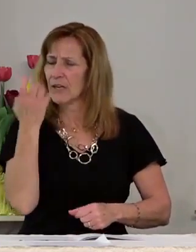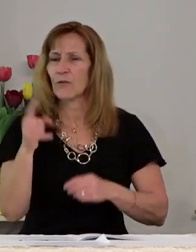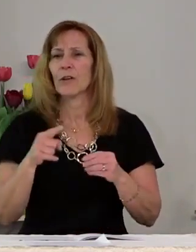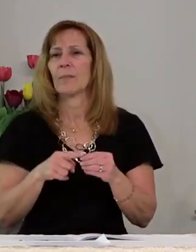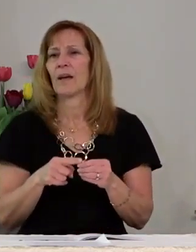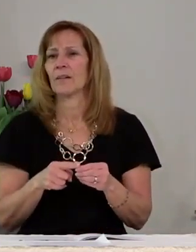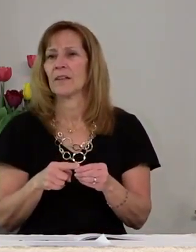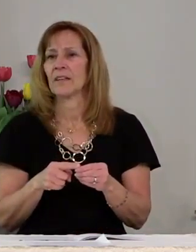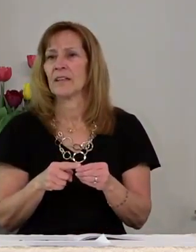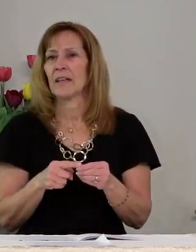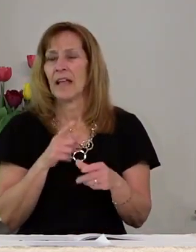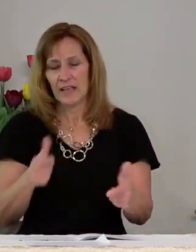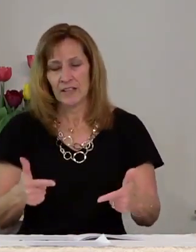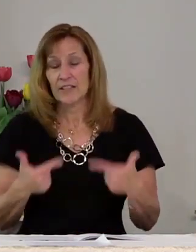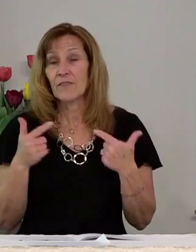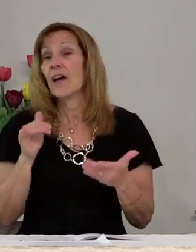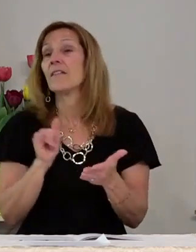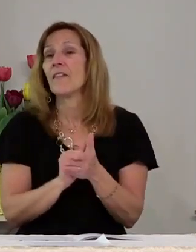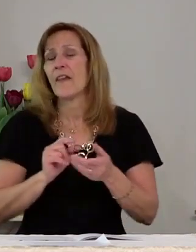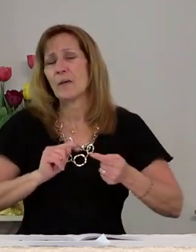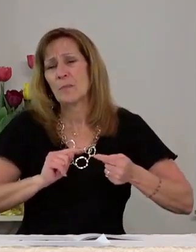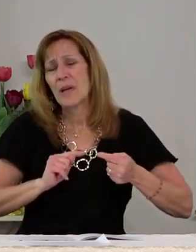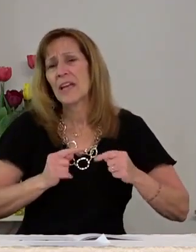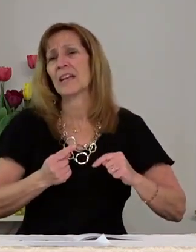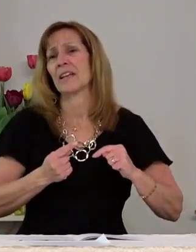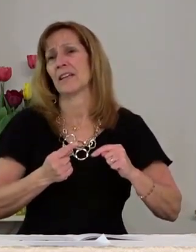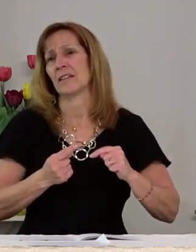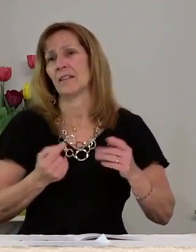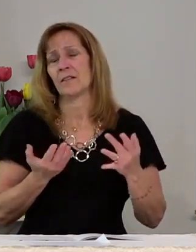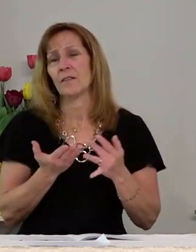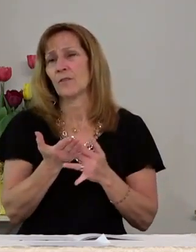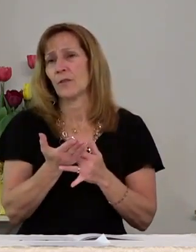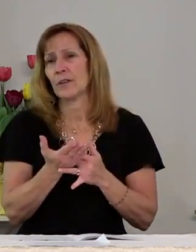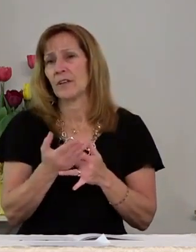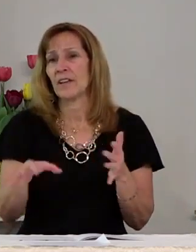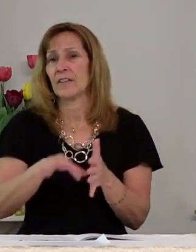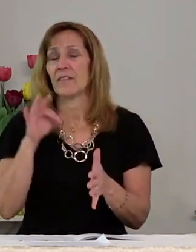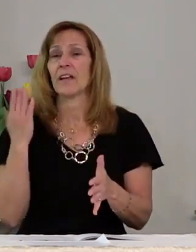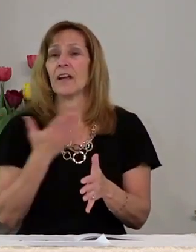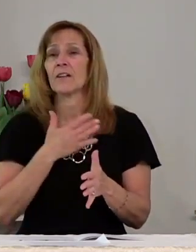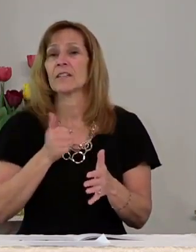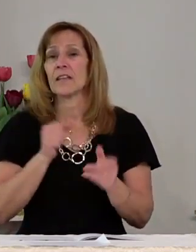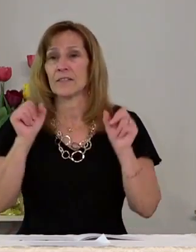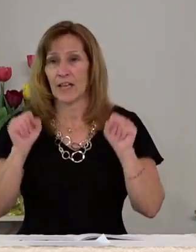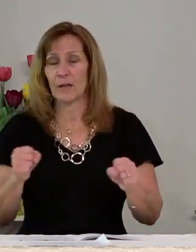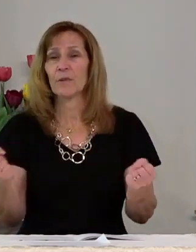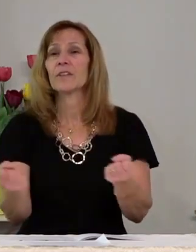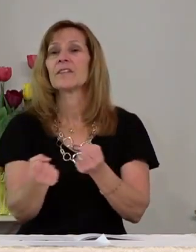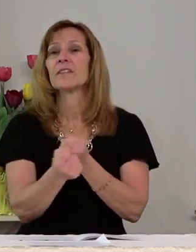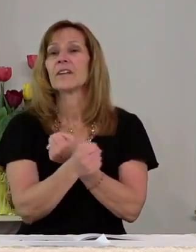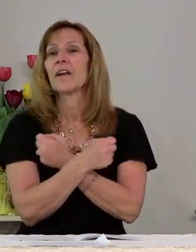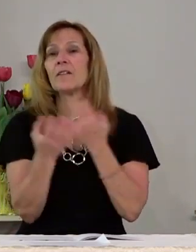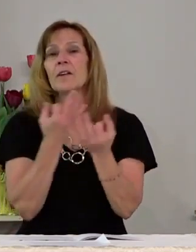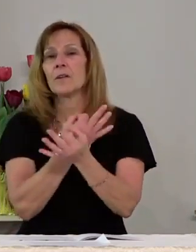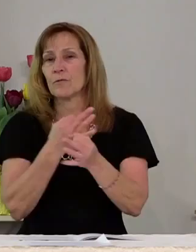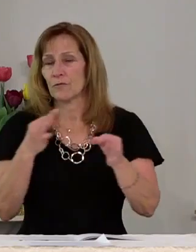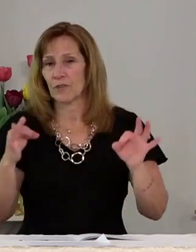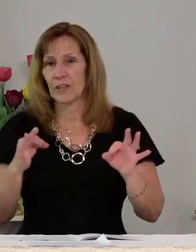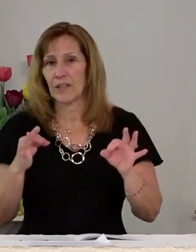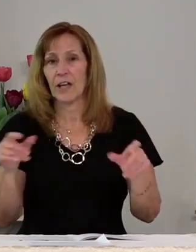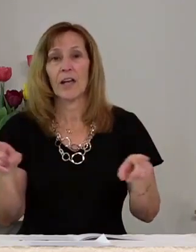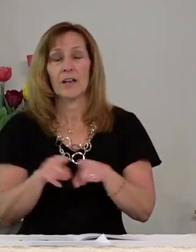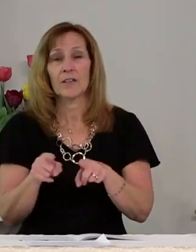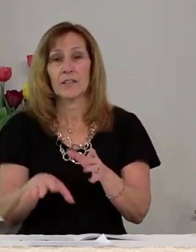and surviving that pain find ourselves able to love freely and